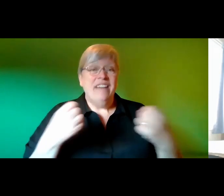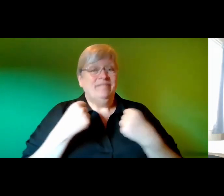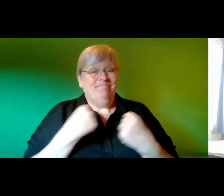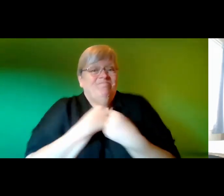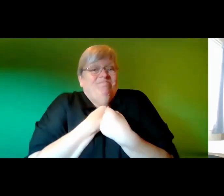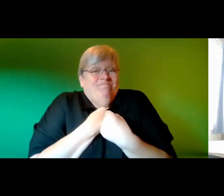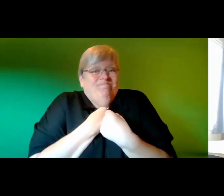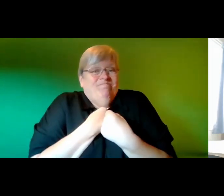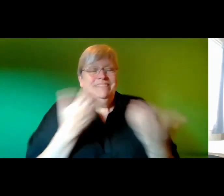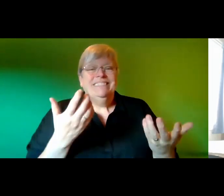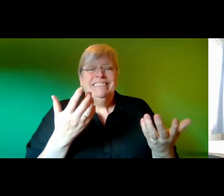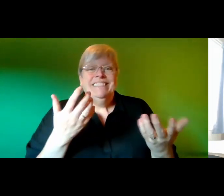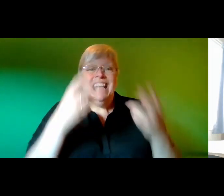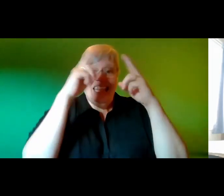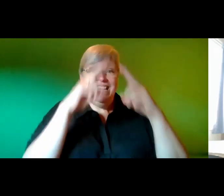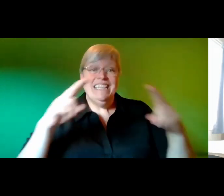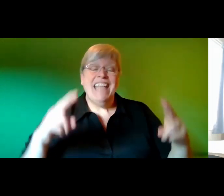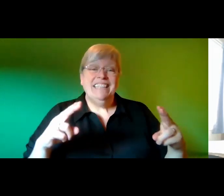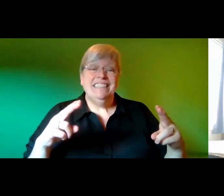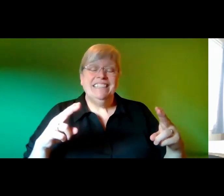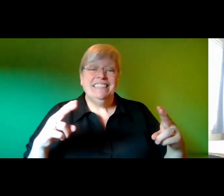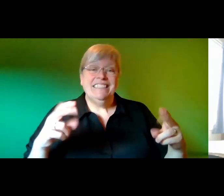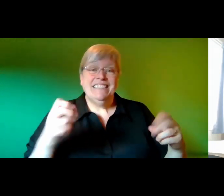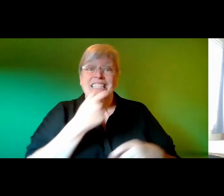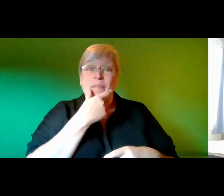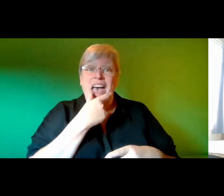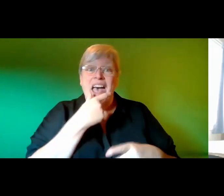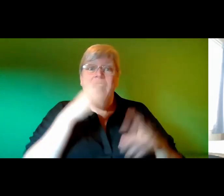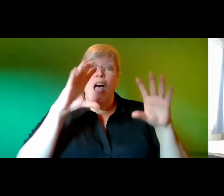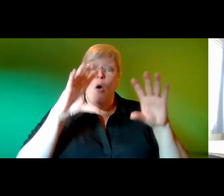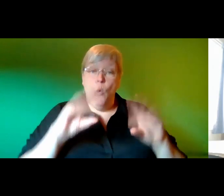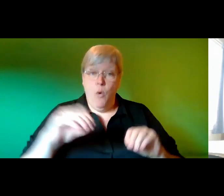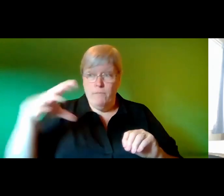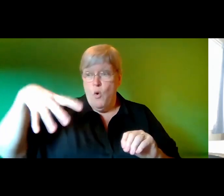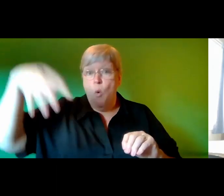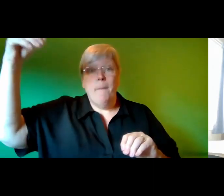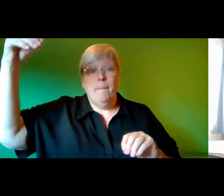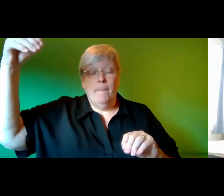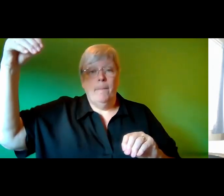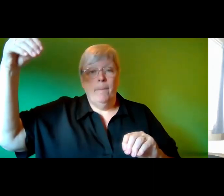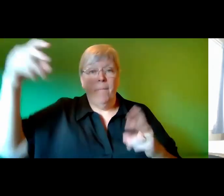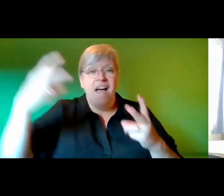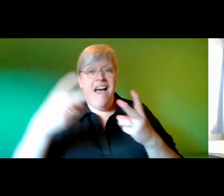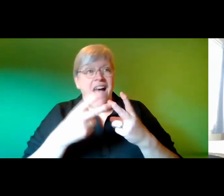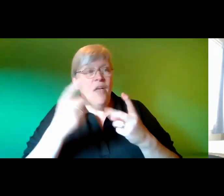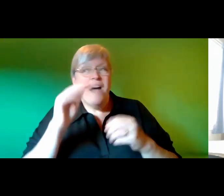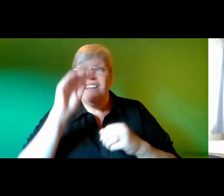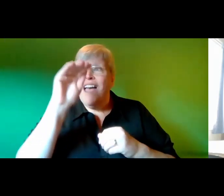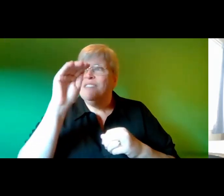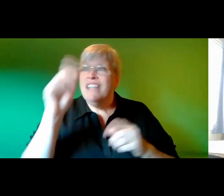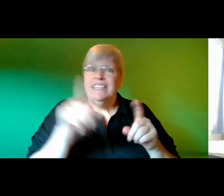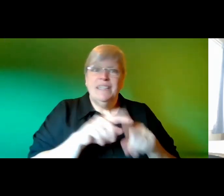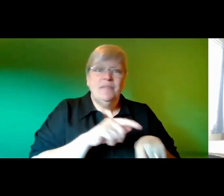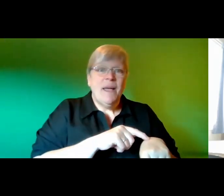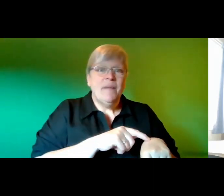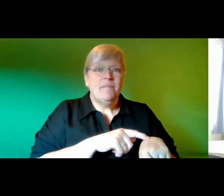my tent smiling at my work I switch off my desk lamp and it's as if another lamp is switched on outside at the same time